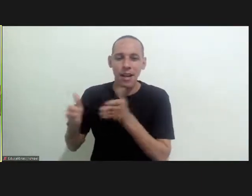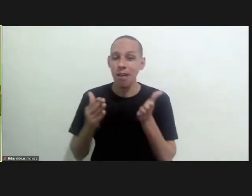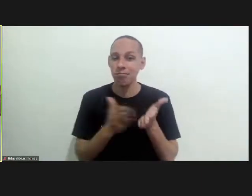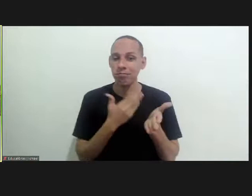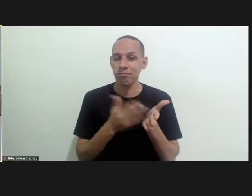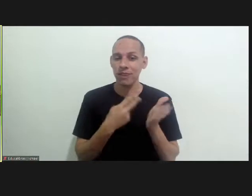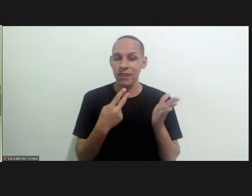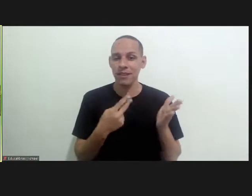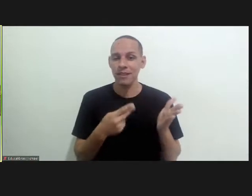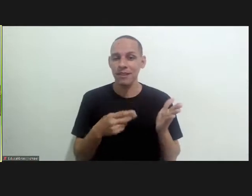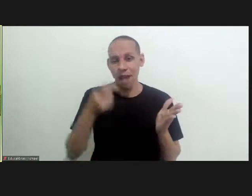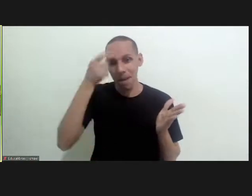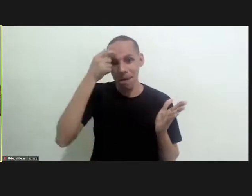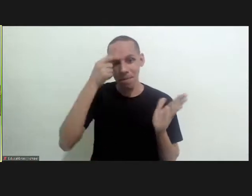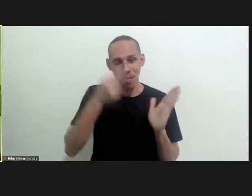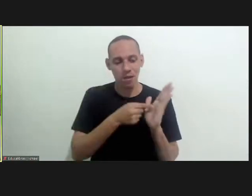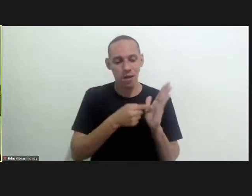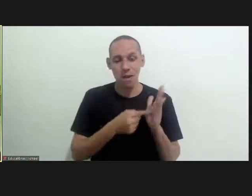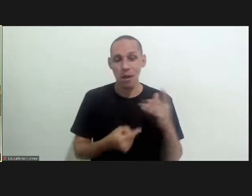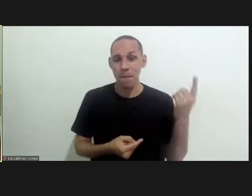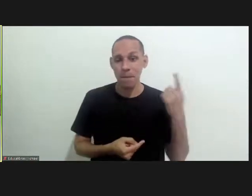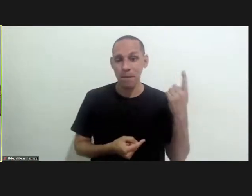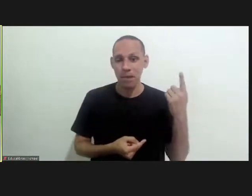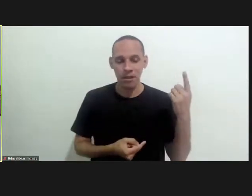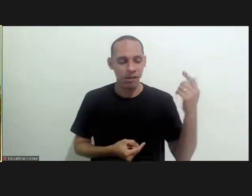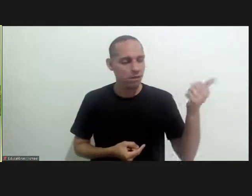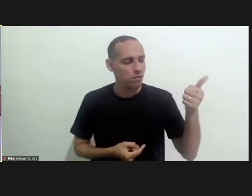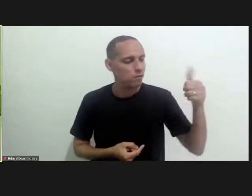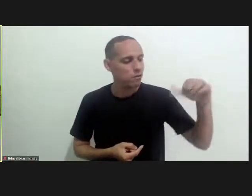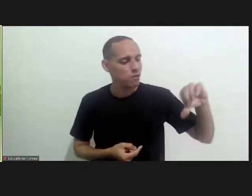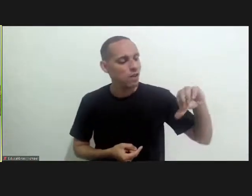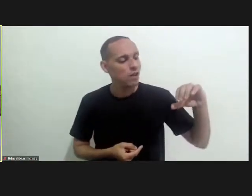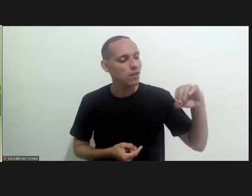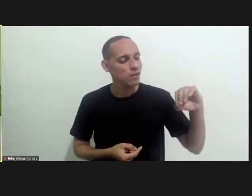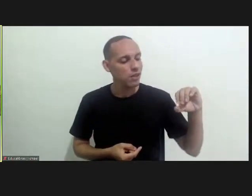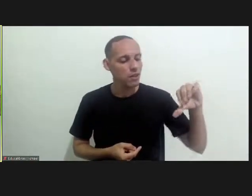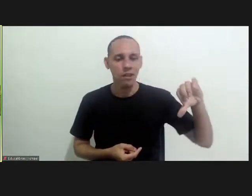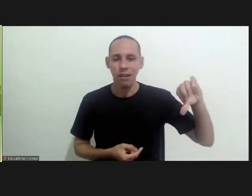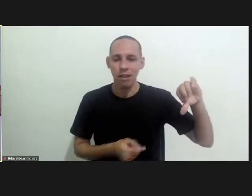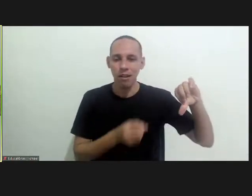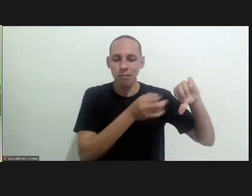considering its first issue in 1909